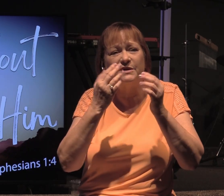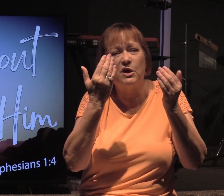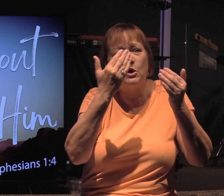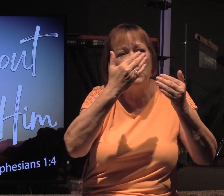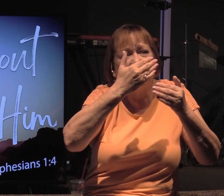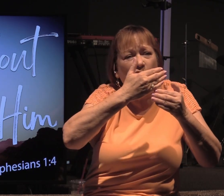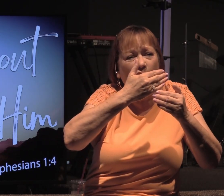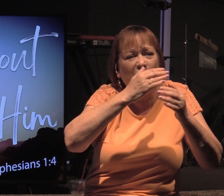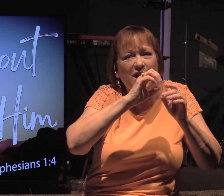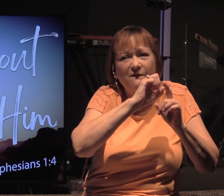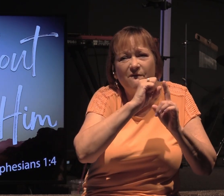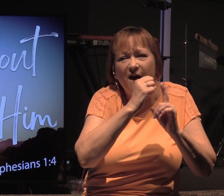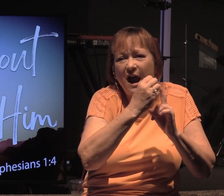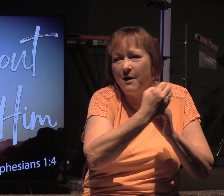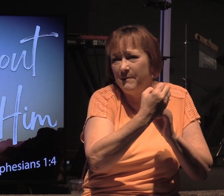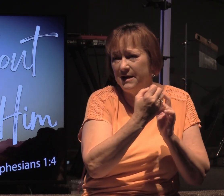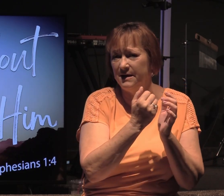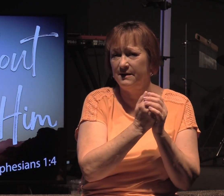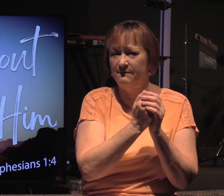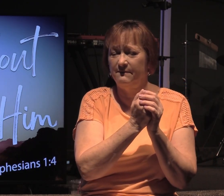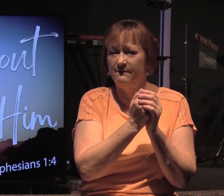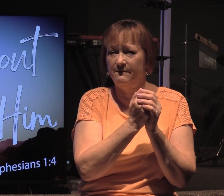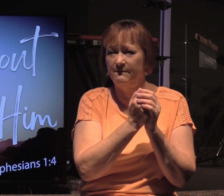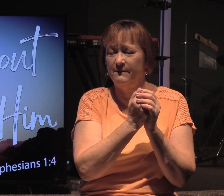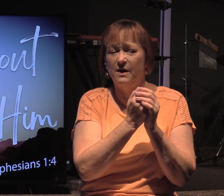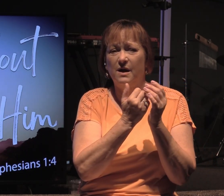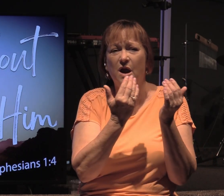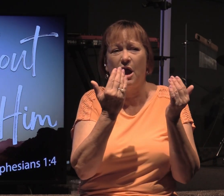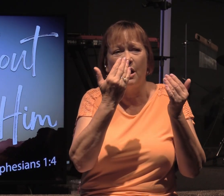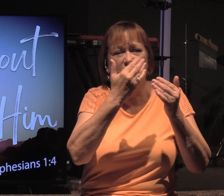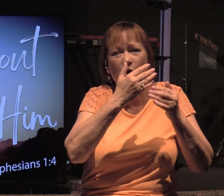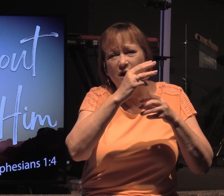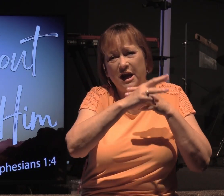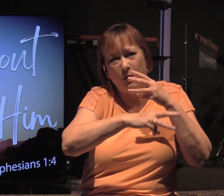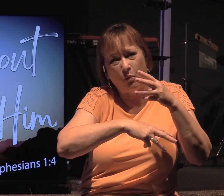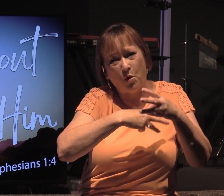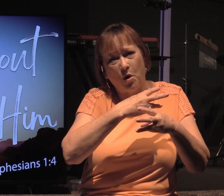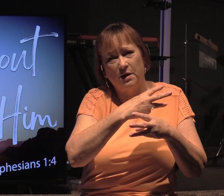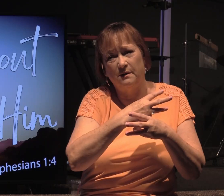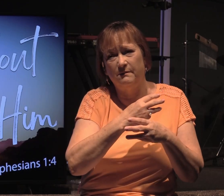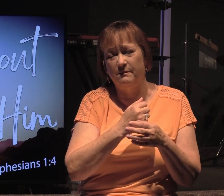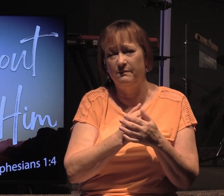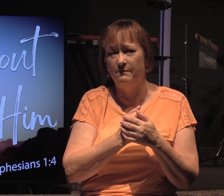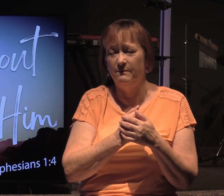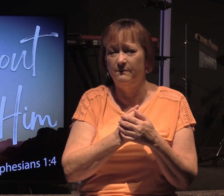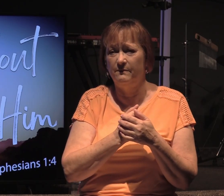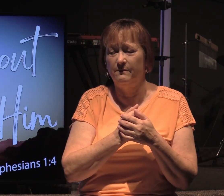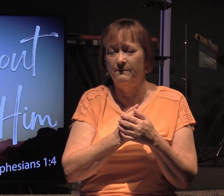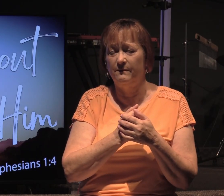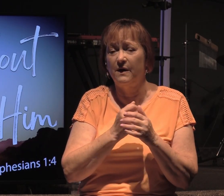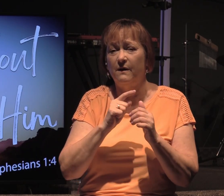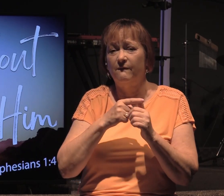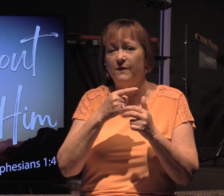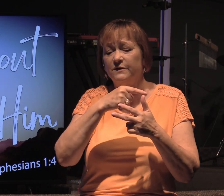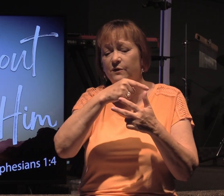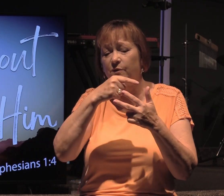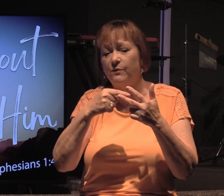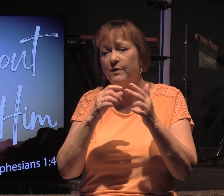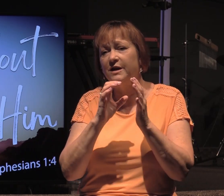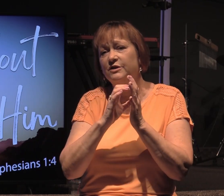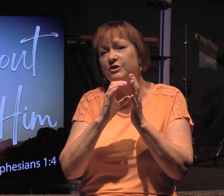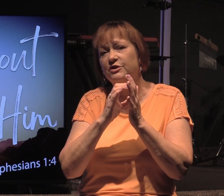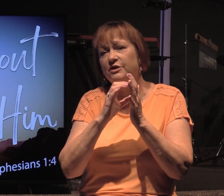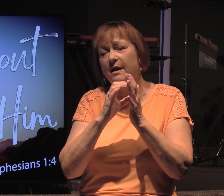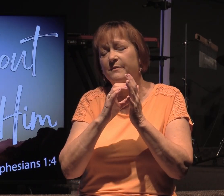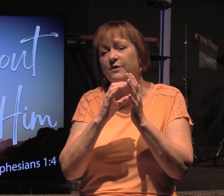darkened environment. A darkening world. These first three chapters will deal